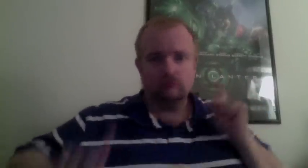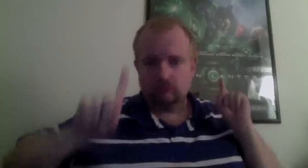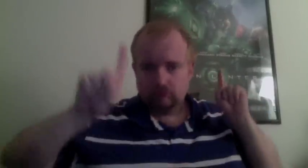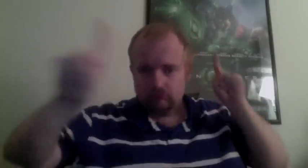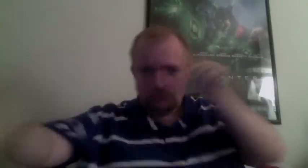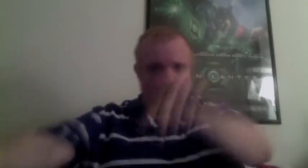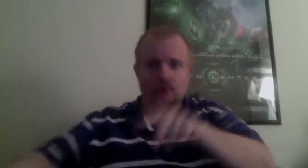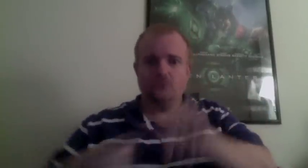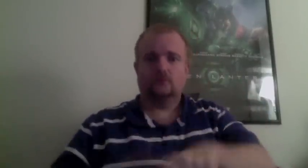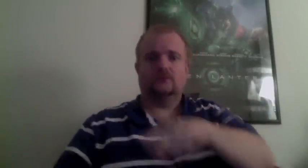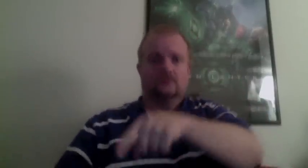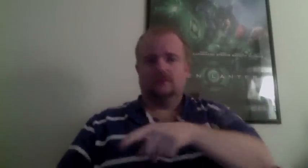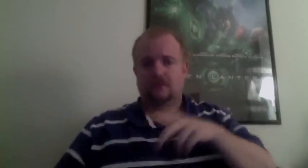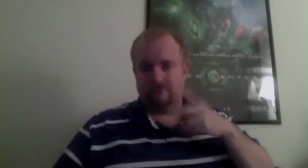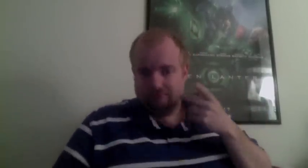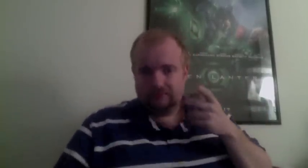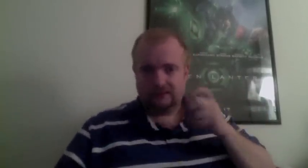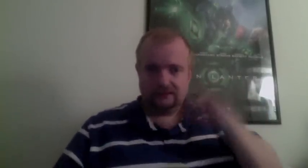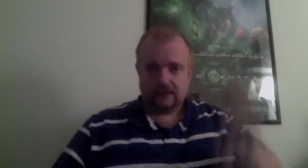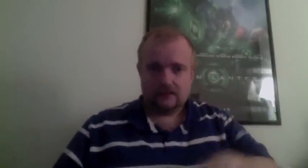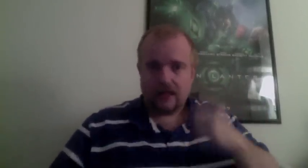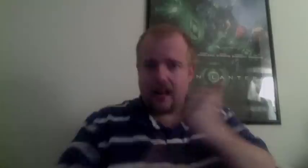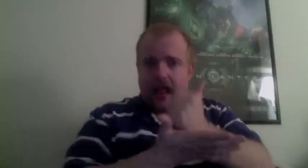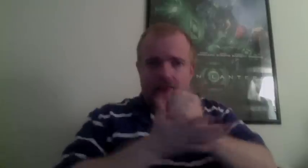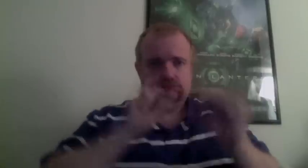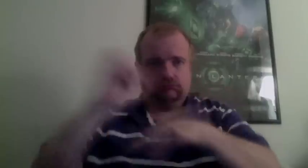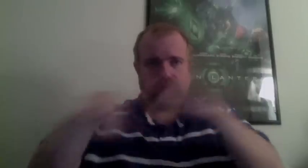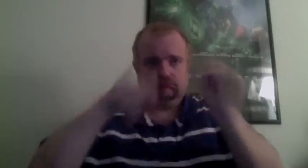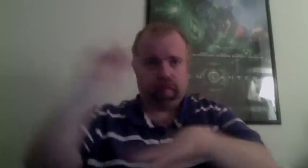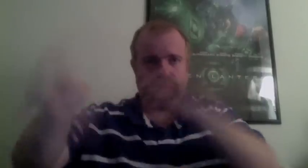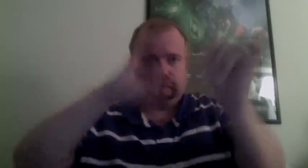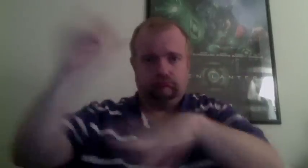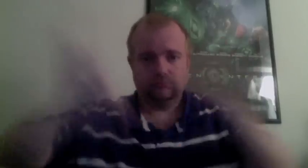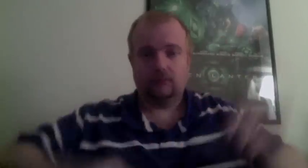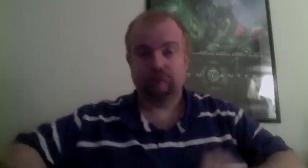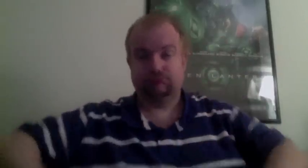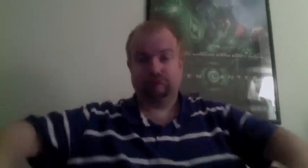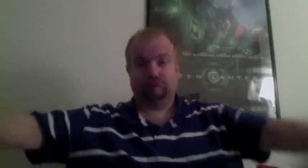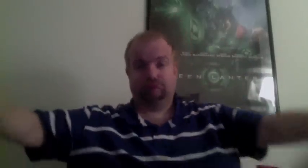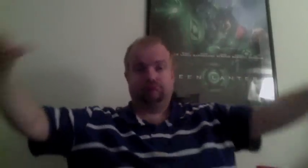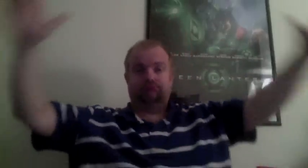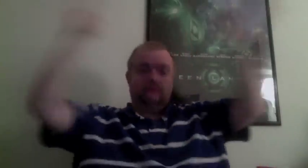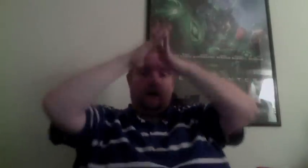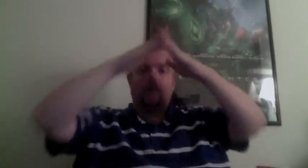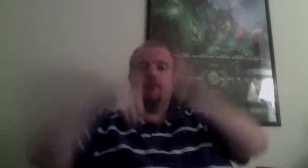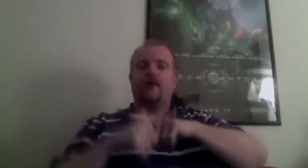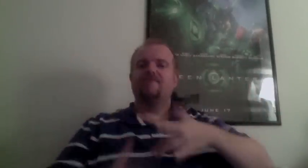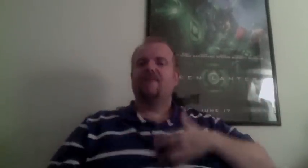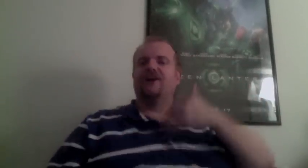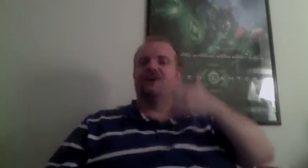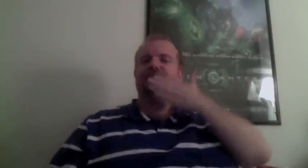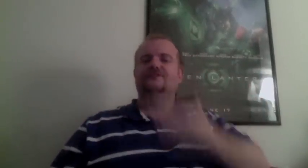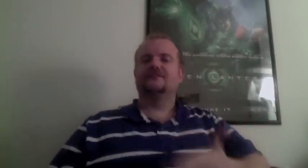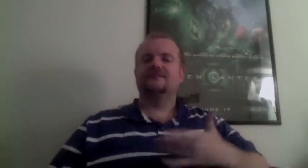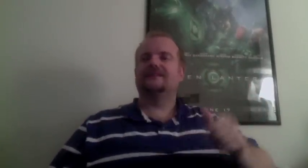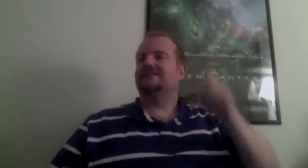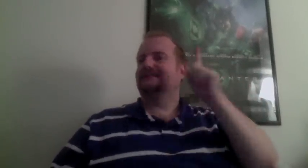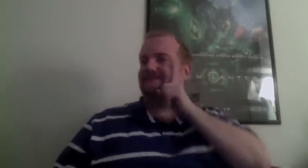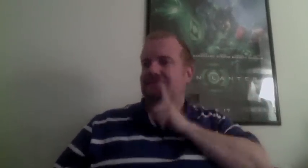my hand, flying the jet, writing down the target location, what the target is, the target altitude, and then it could literally take 20 minutes just to get